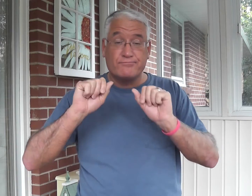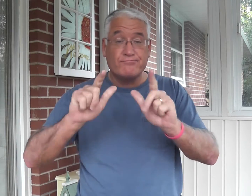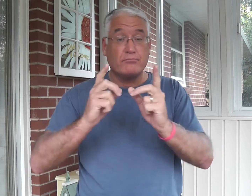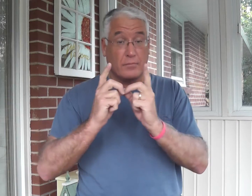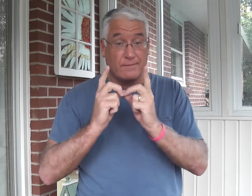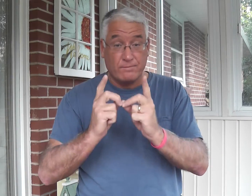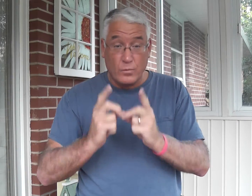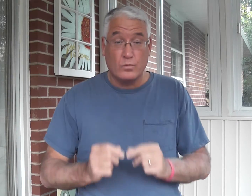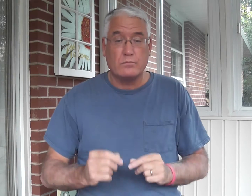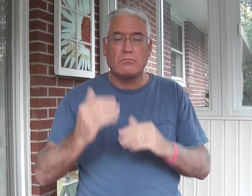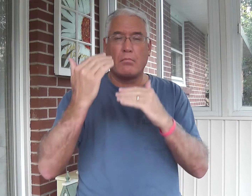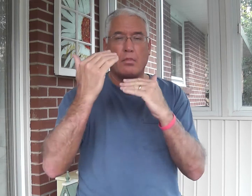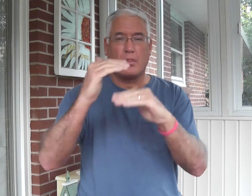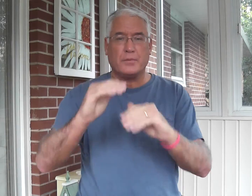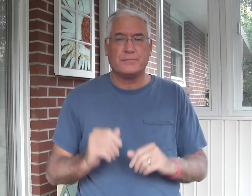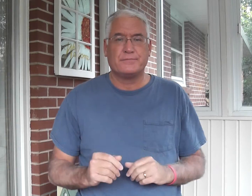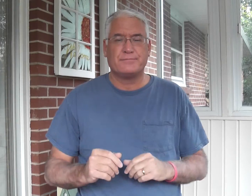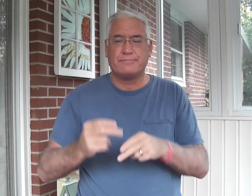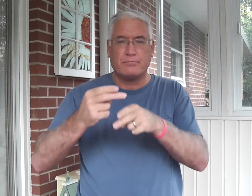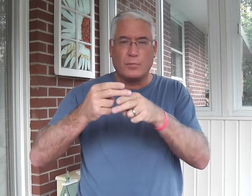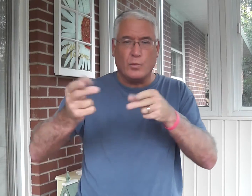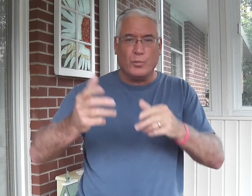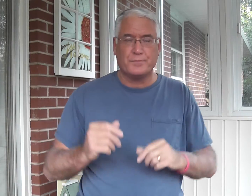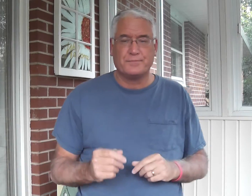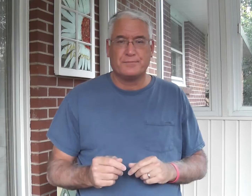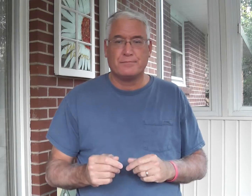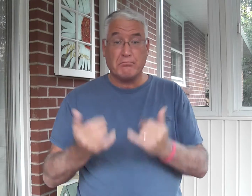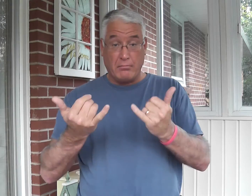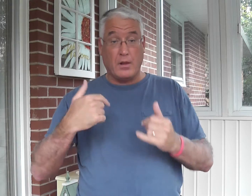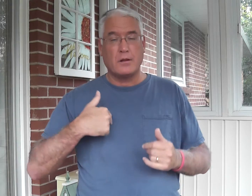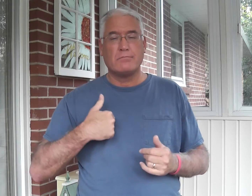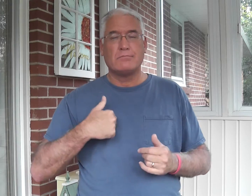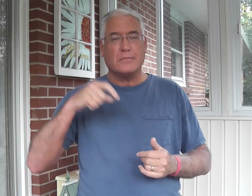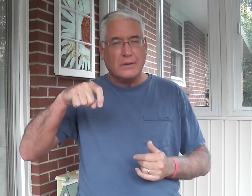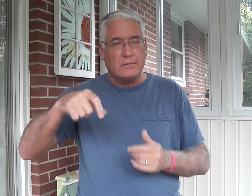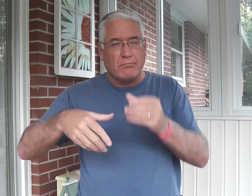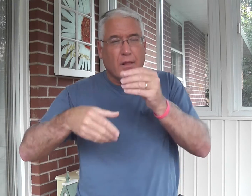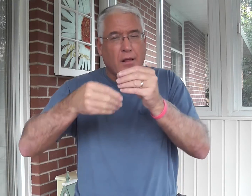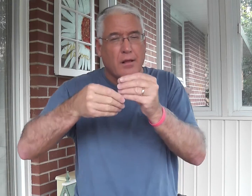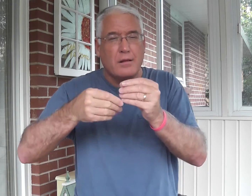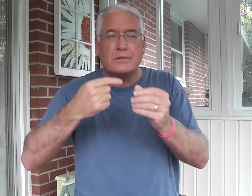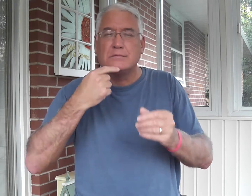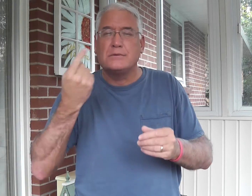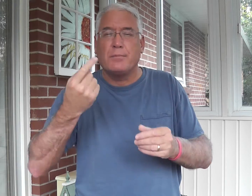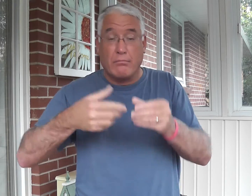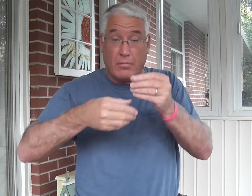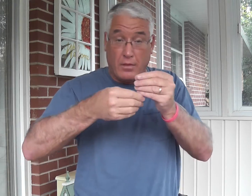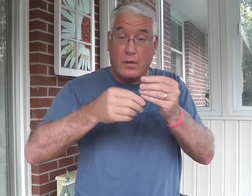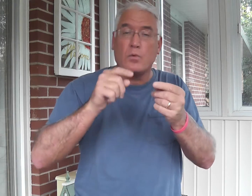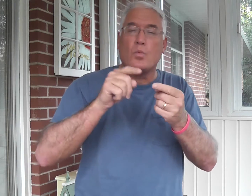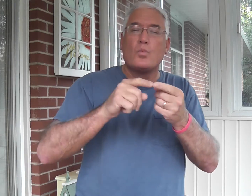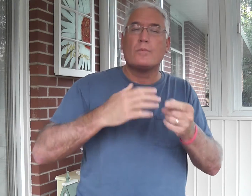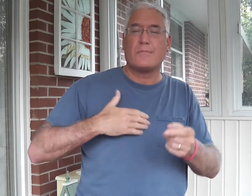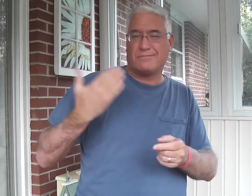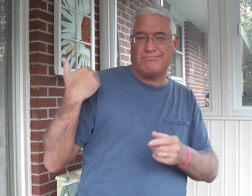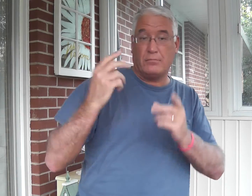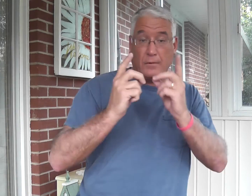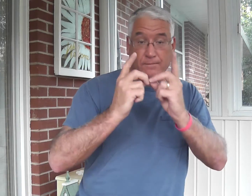Since our time is limited in making the devotions, we have such a short time, and I want to add something to the previous